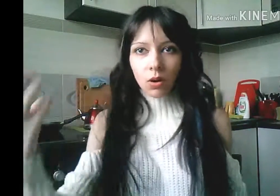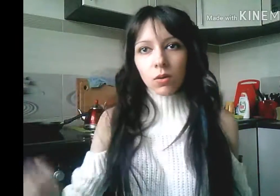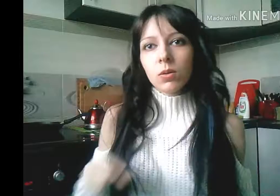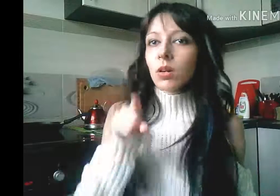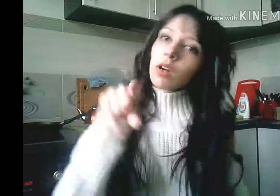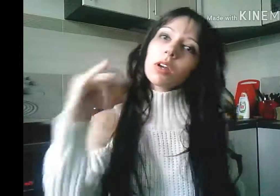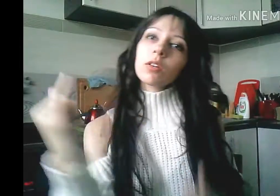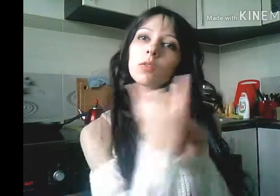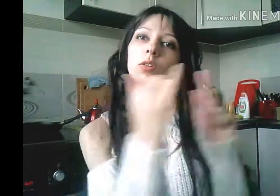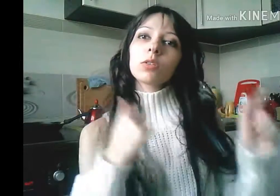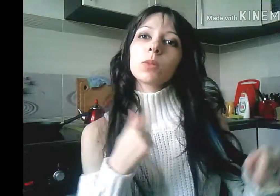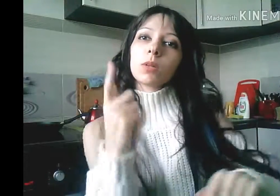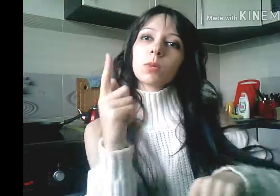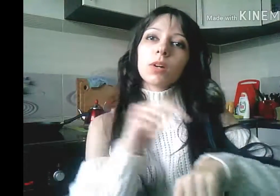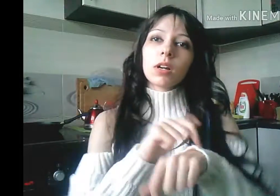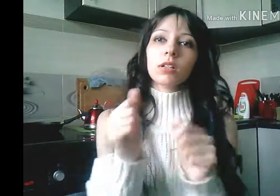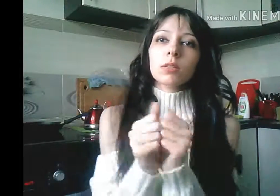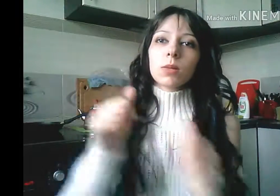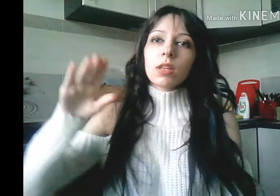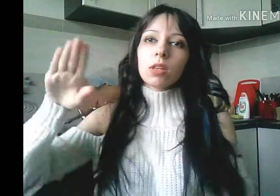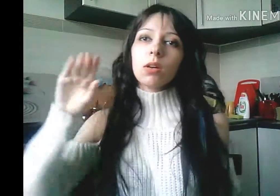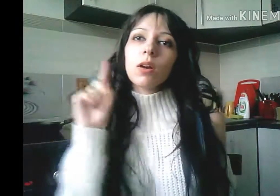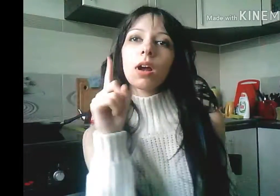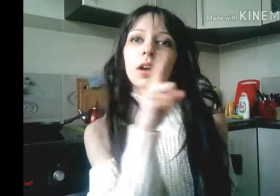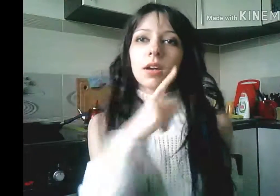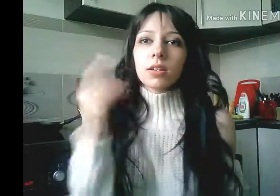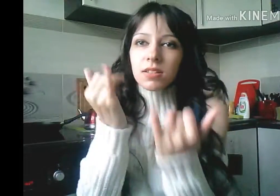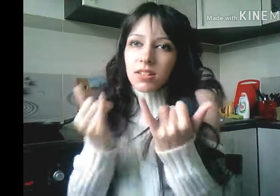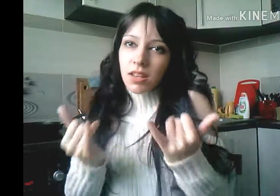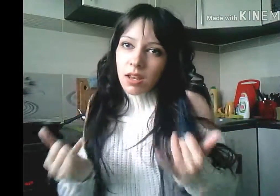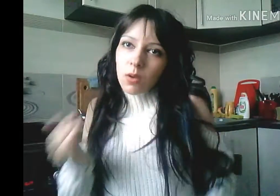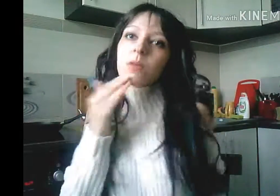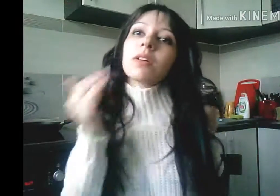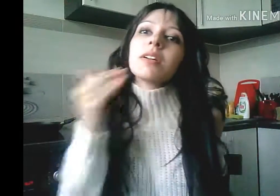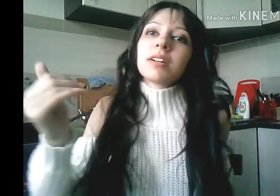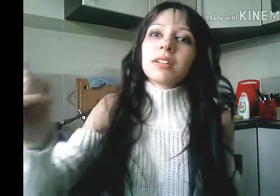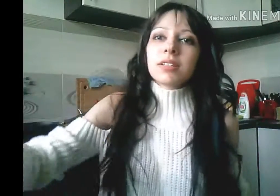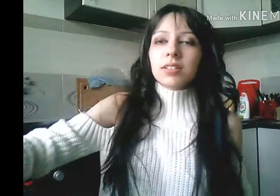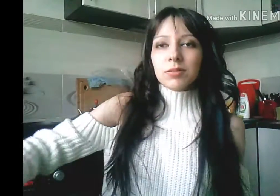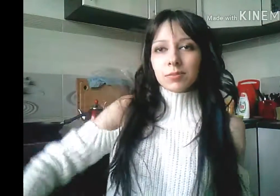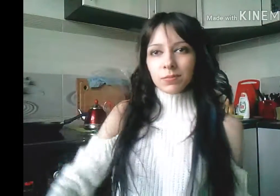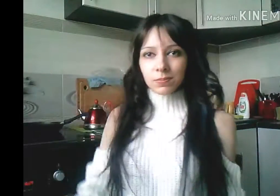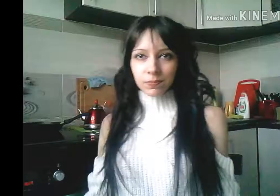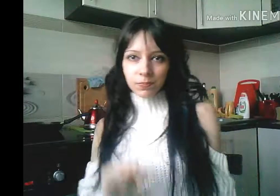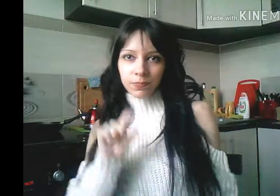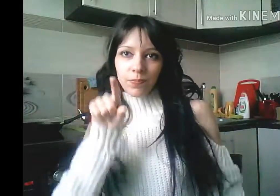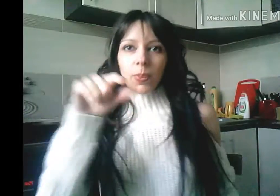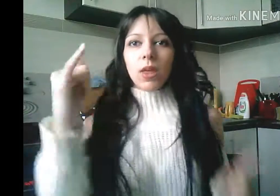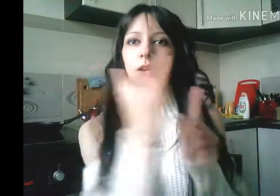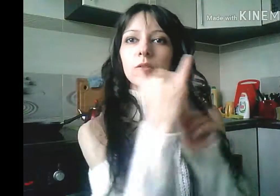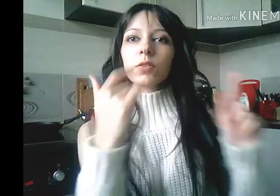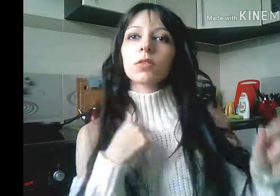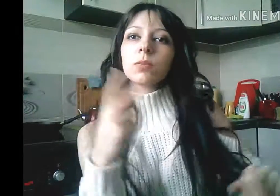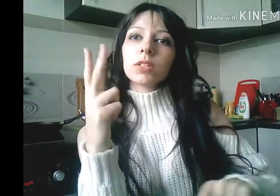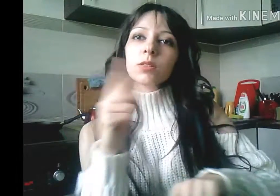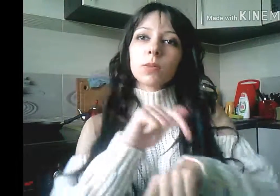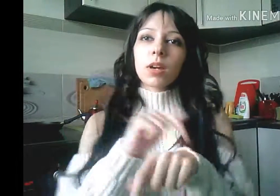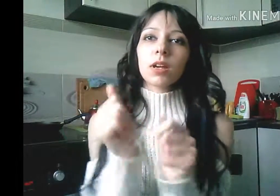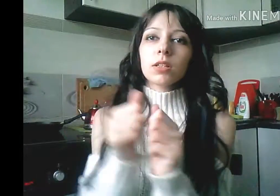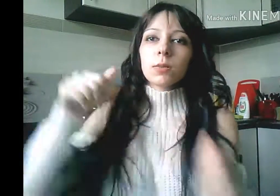You fooled me once with your eyes, now honey You fooled me twice